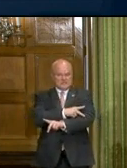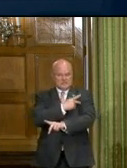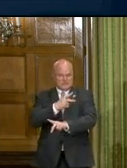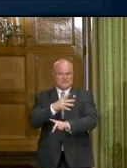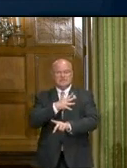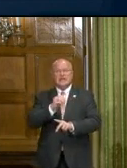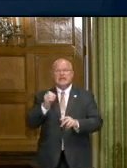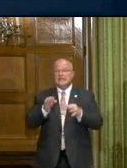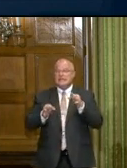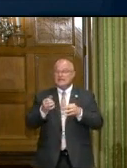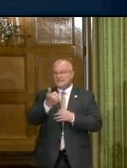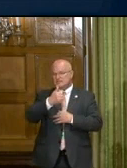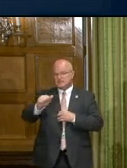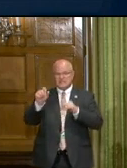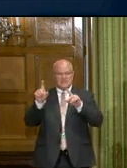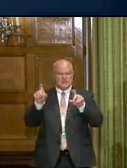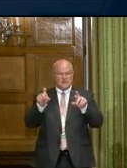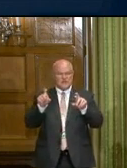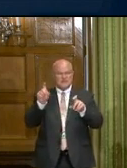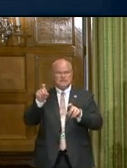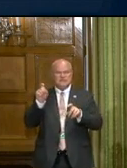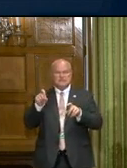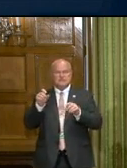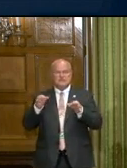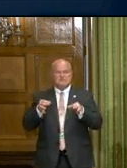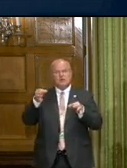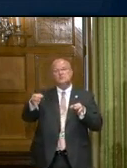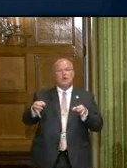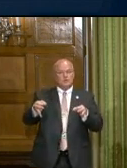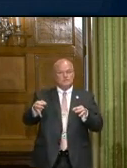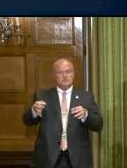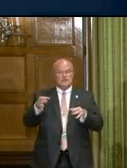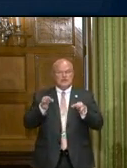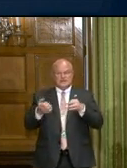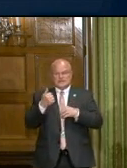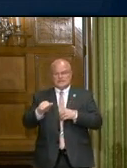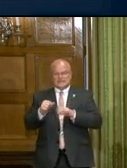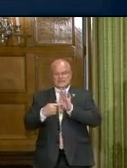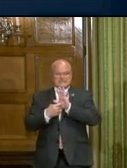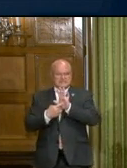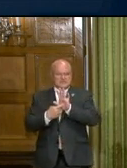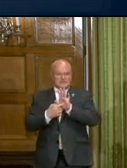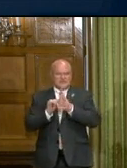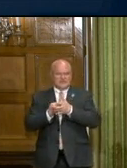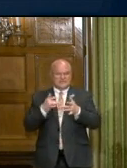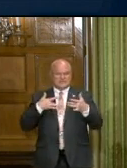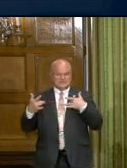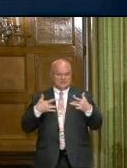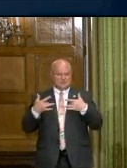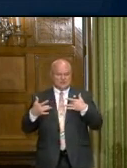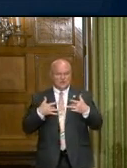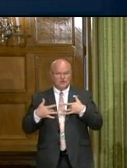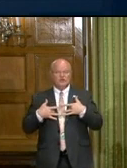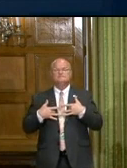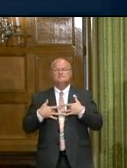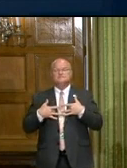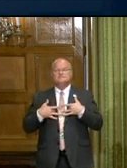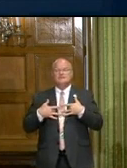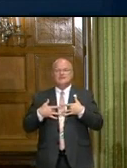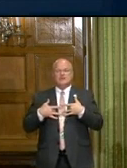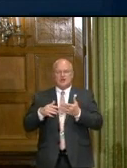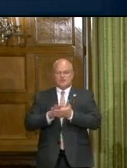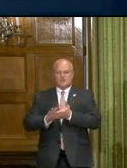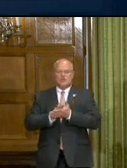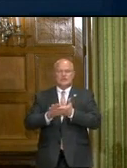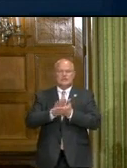And then if there's any question, they ought to be postponed. If there's any symptoms, it causes concerns. Thoroughly clean.